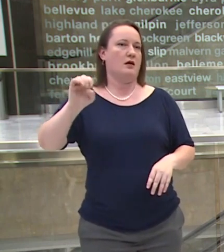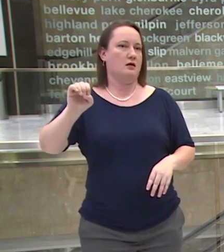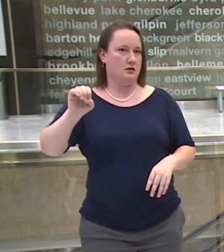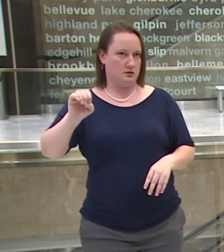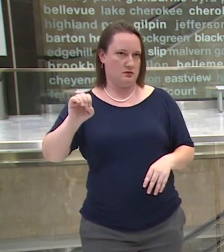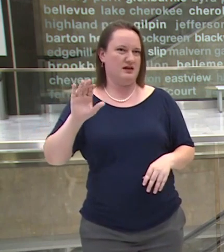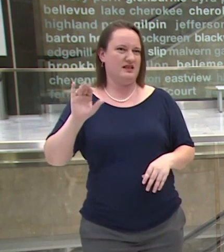actually have this.